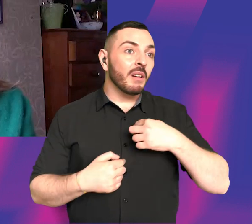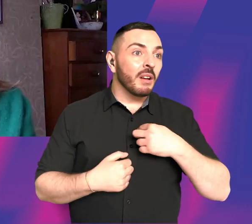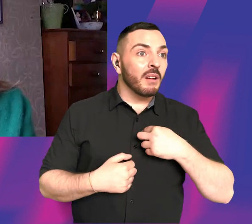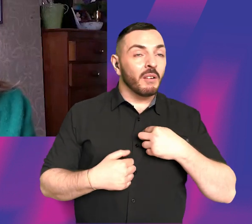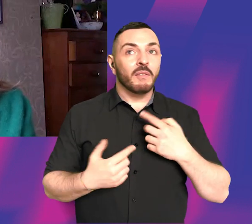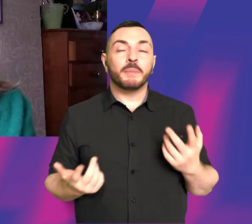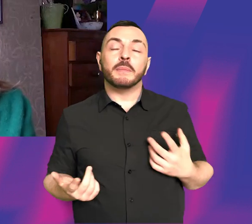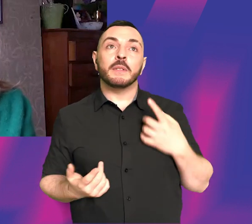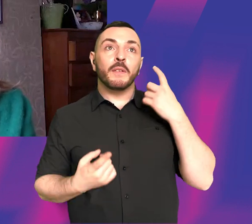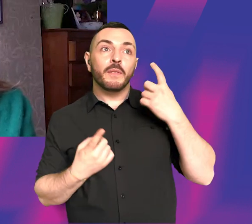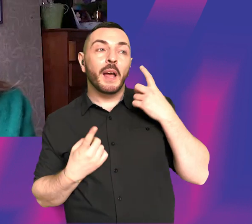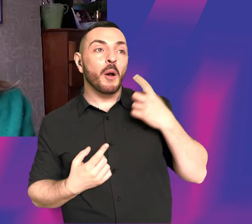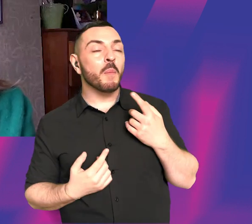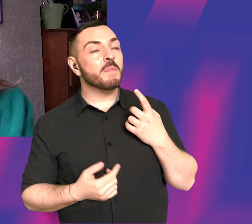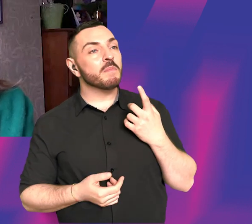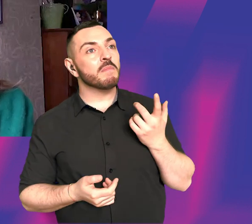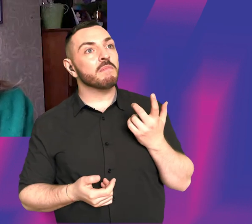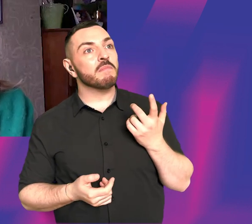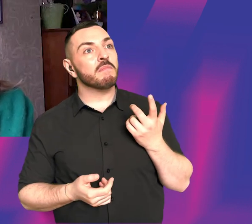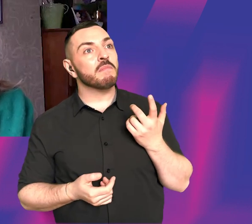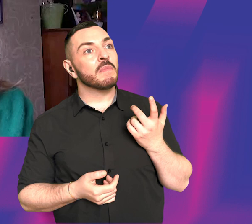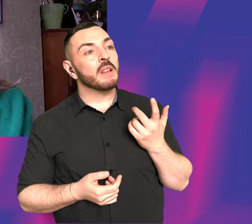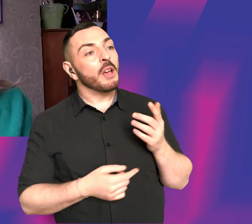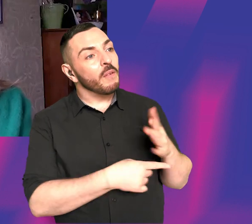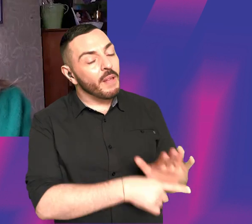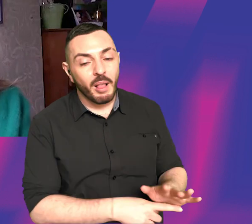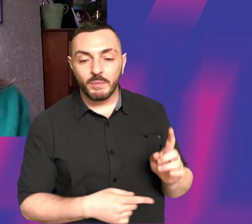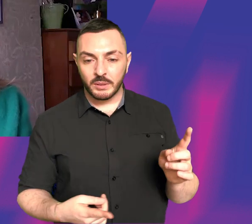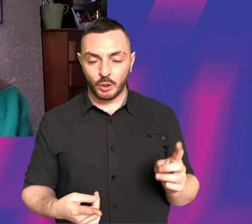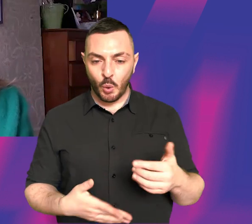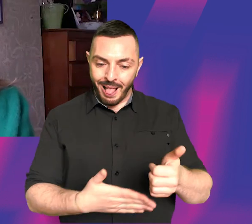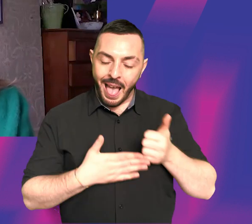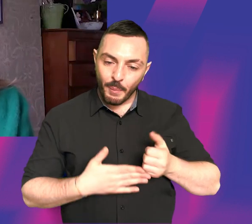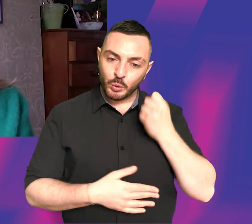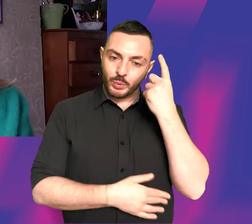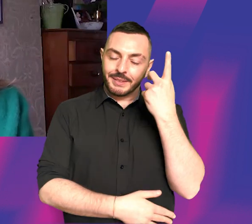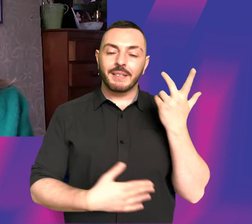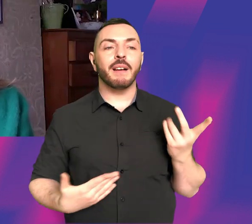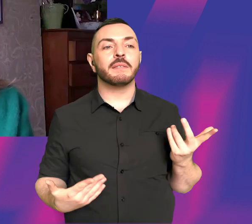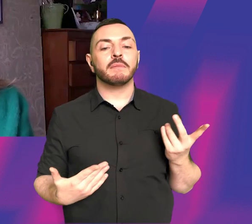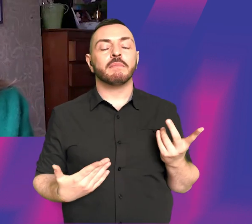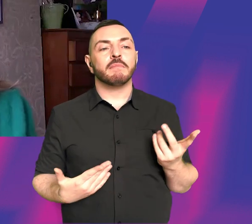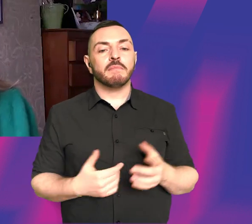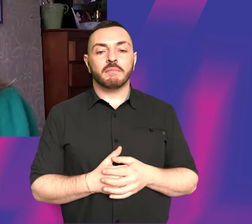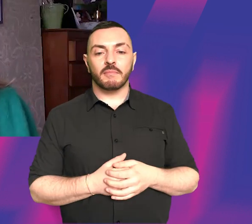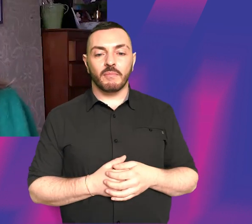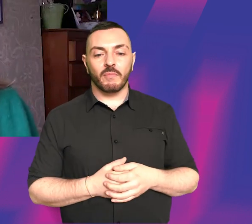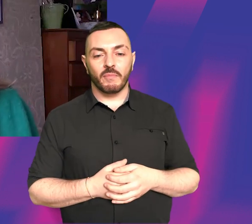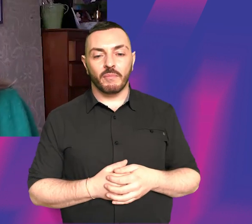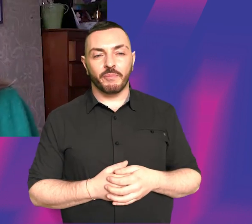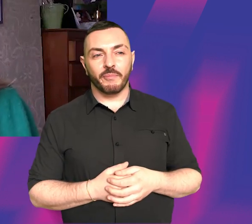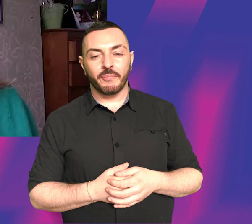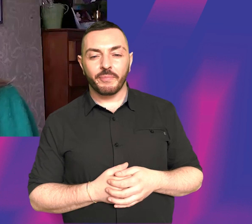think, for me, really sort of helped me to understand like, the the kind of